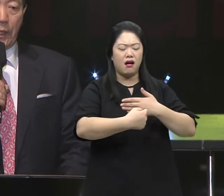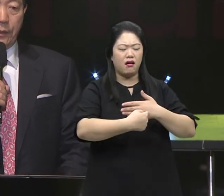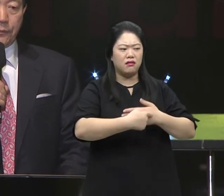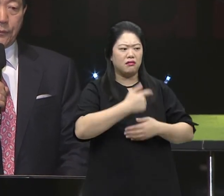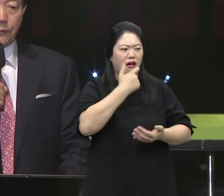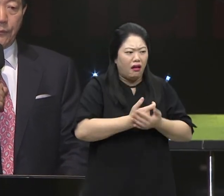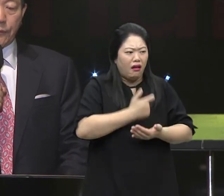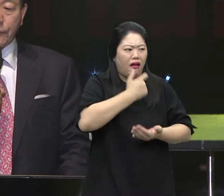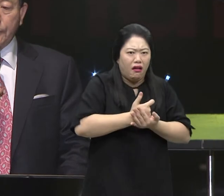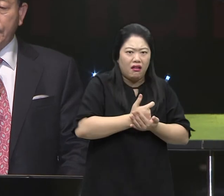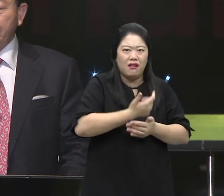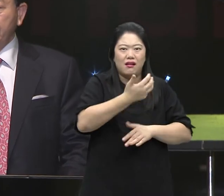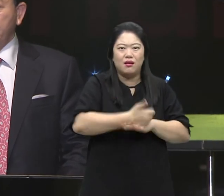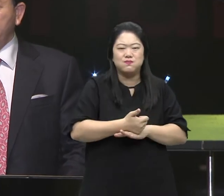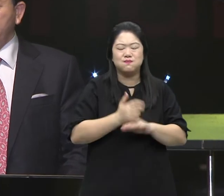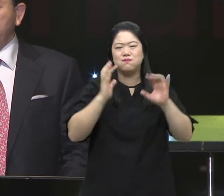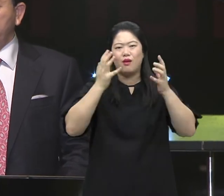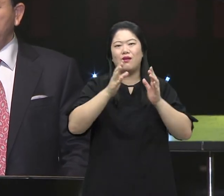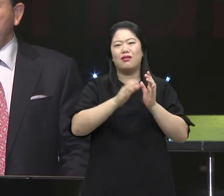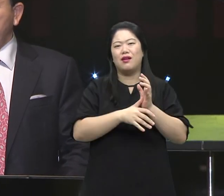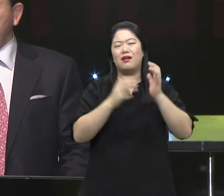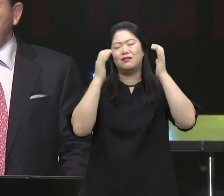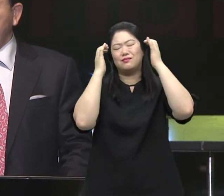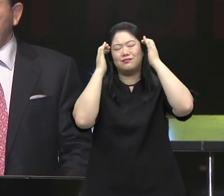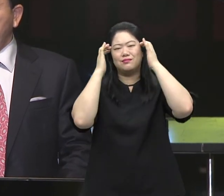And because of that, when I was young, I wondered so much.